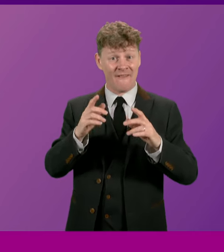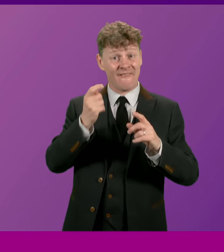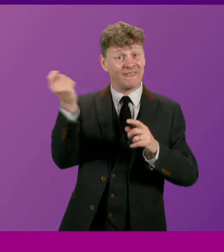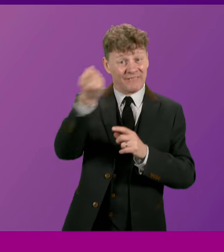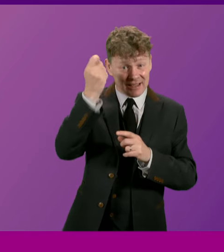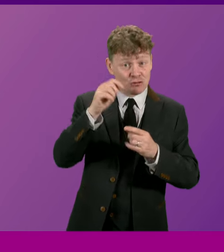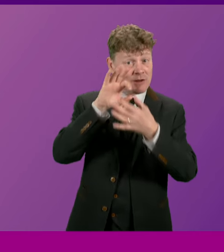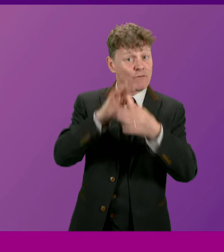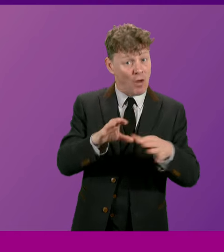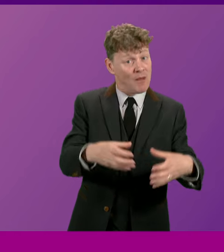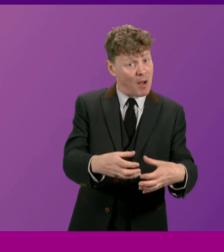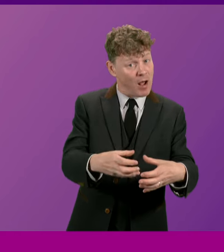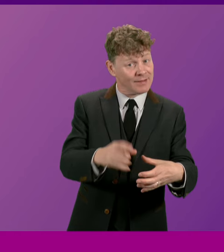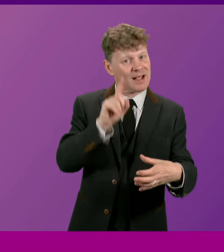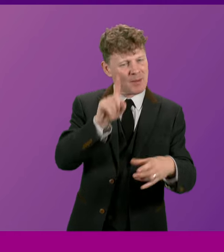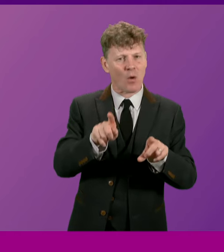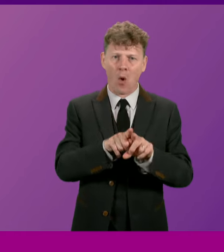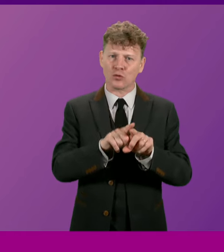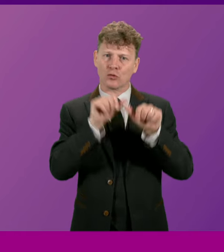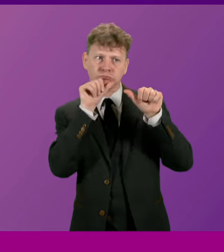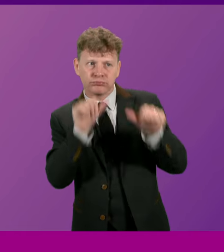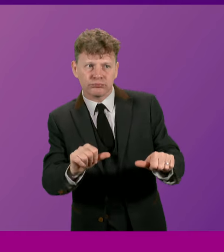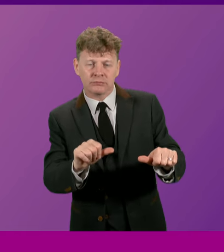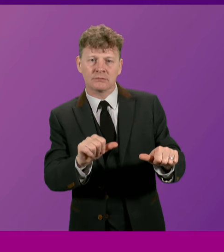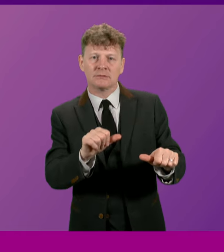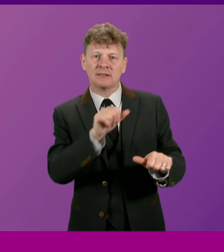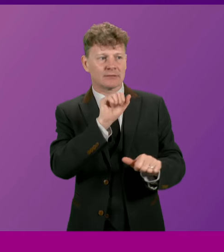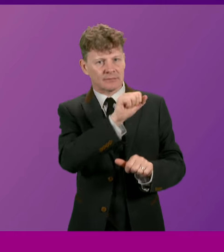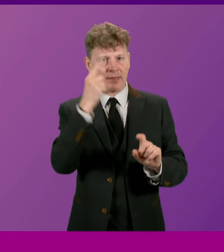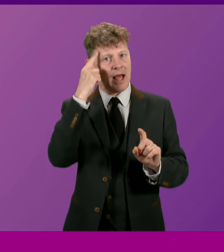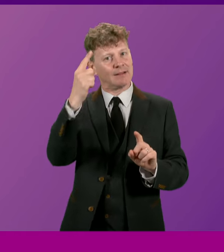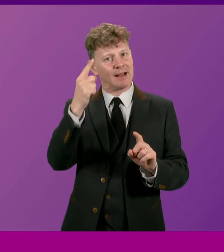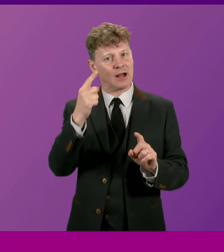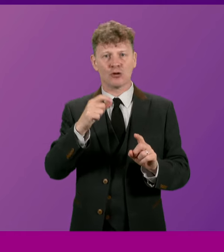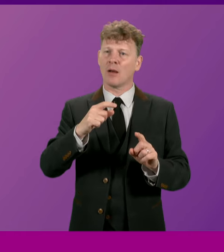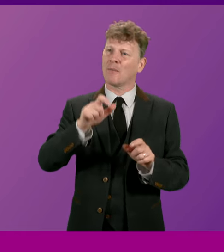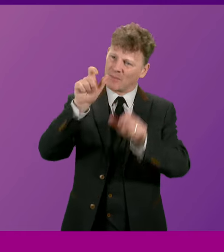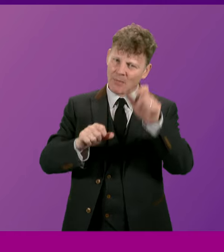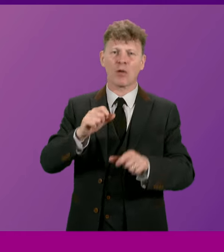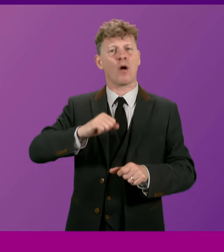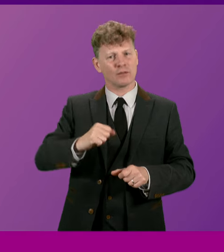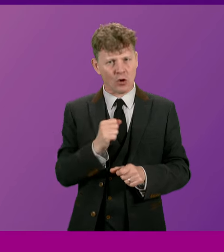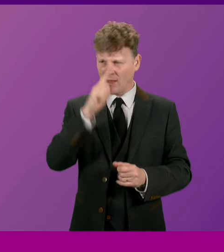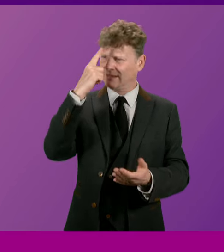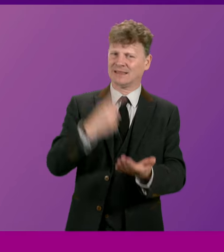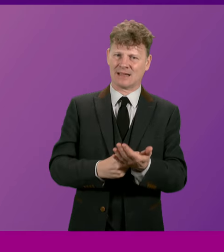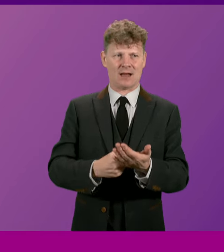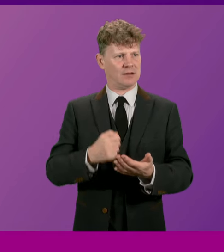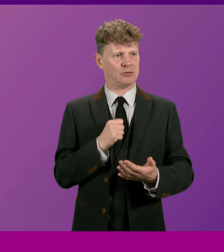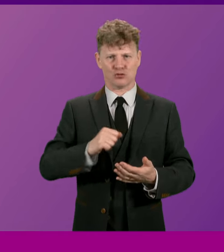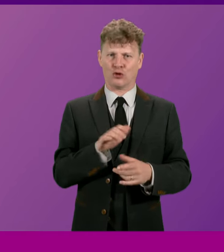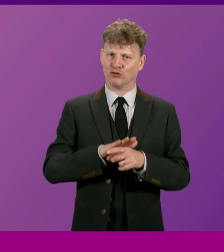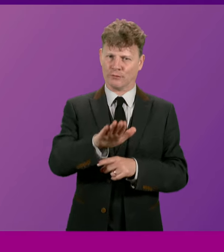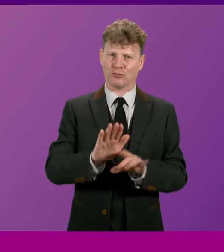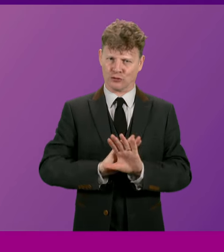It was a mandate for an idea that the people of Scotland should decide it's our nation's future.